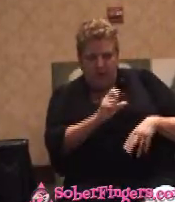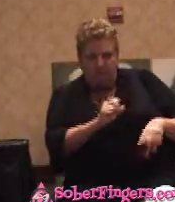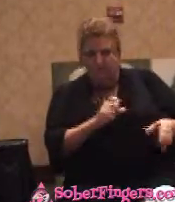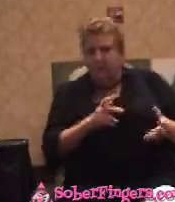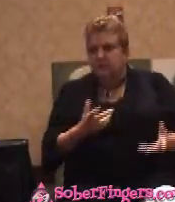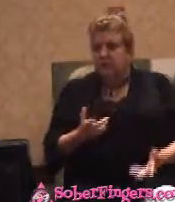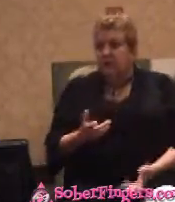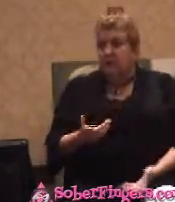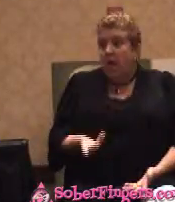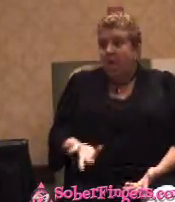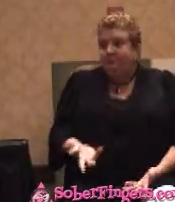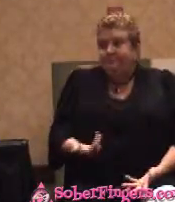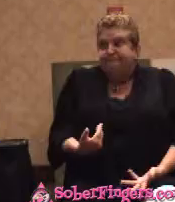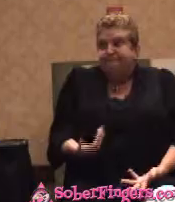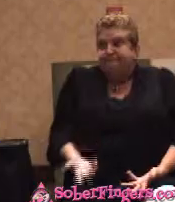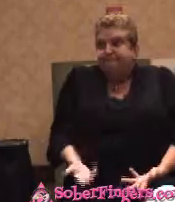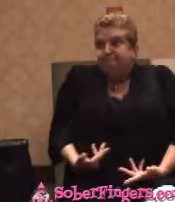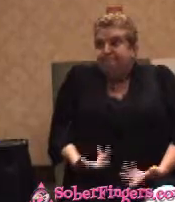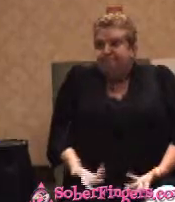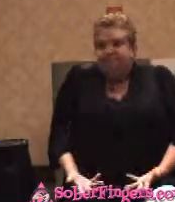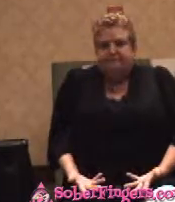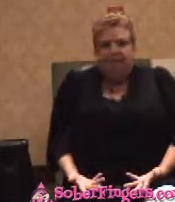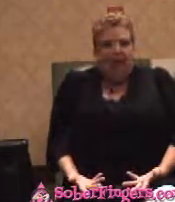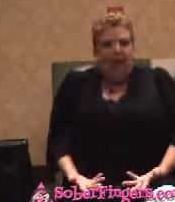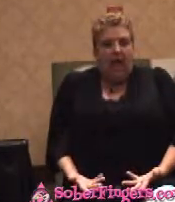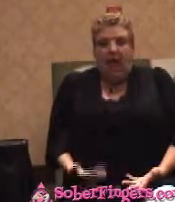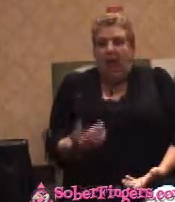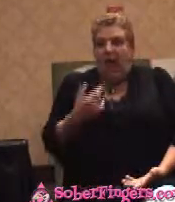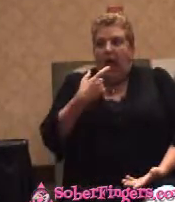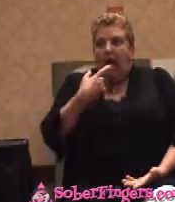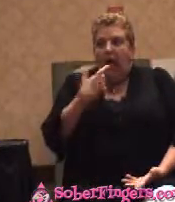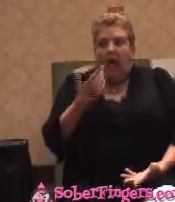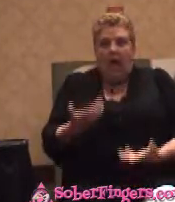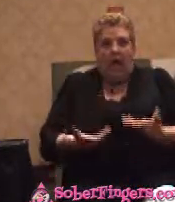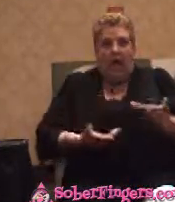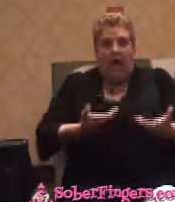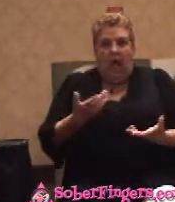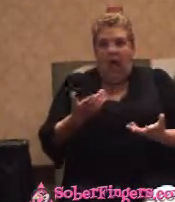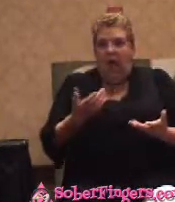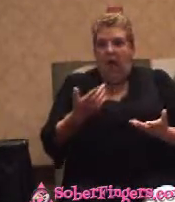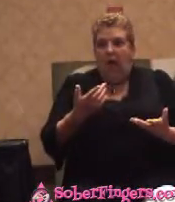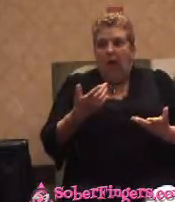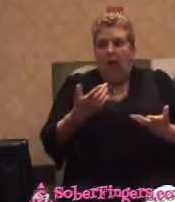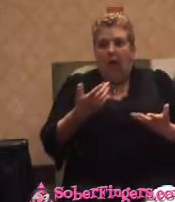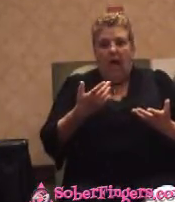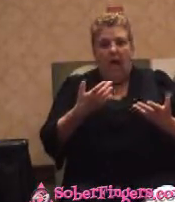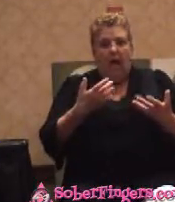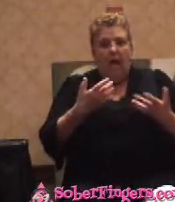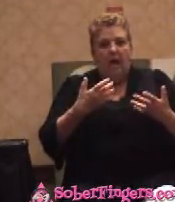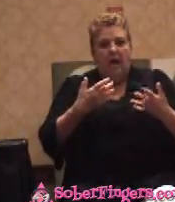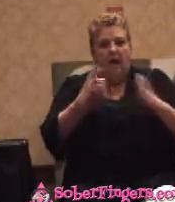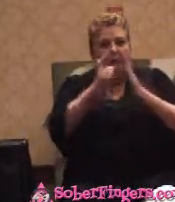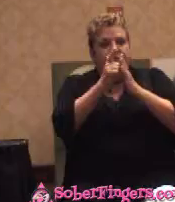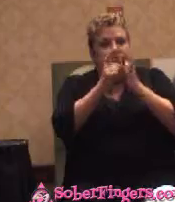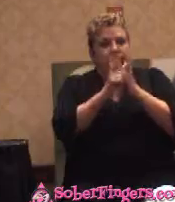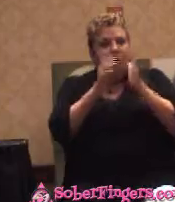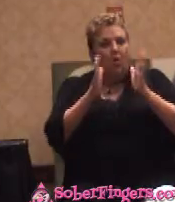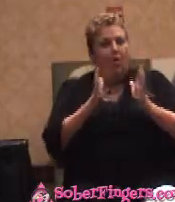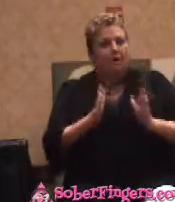I lied quickly. My friend Frank from Chicago says lawyers are innately trained